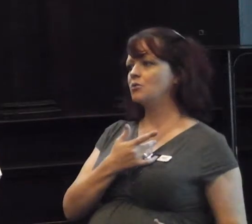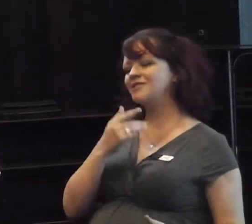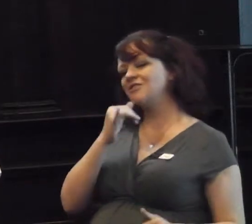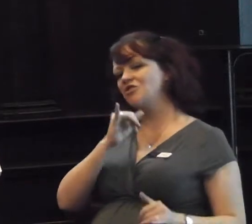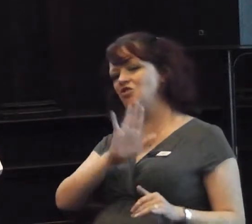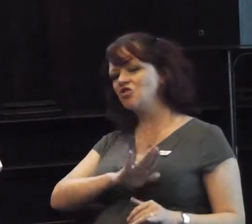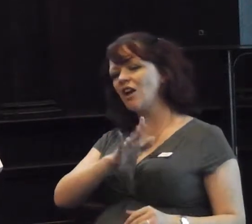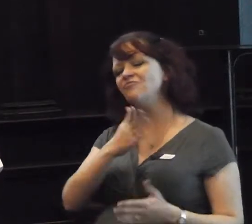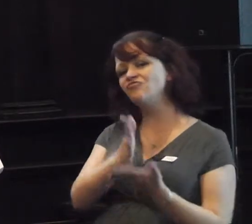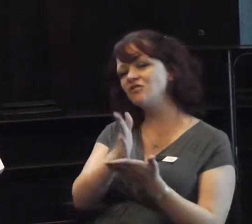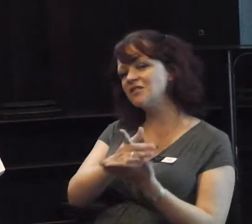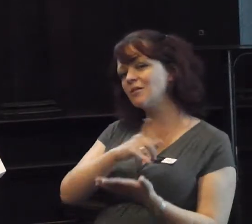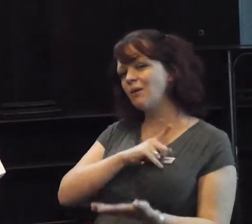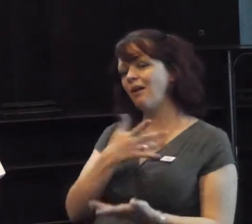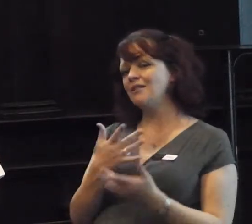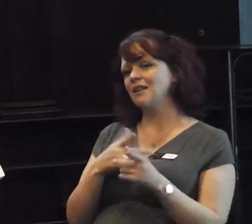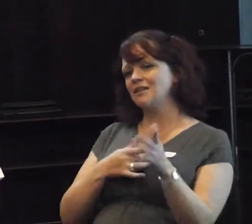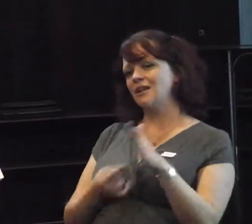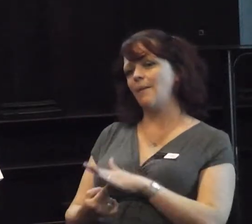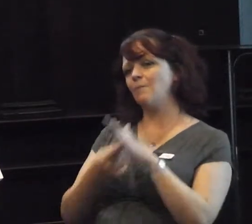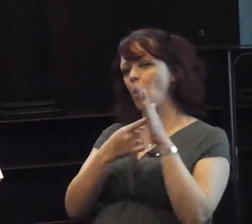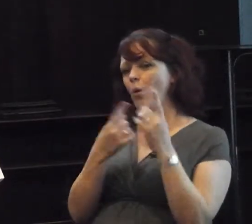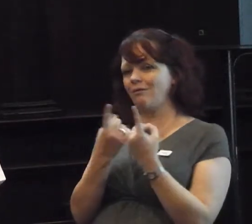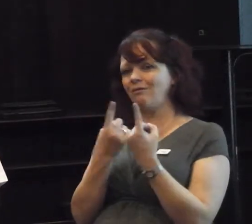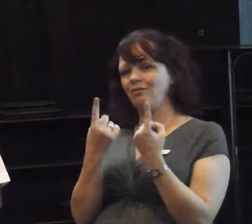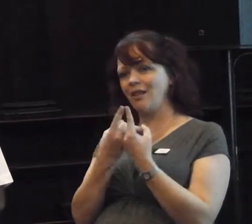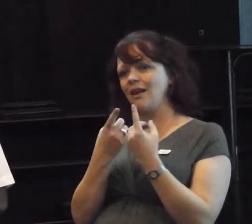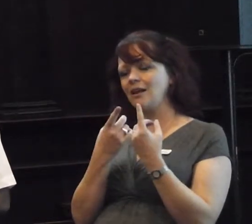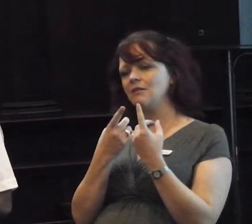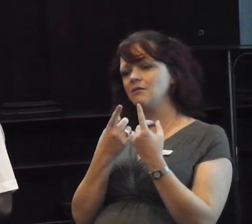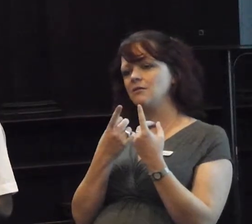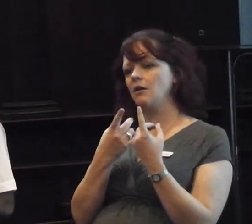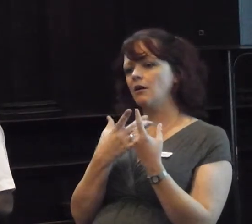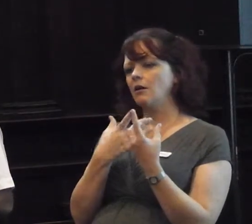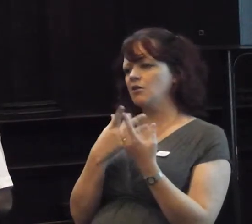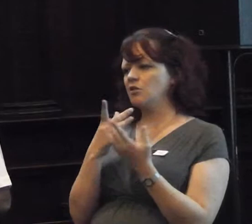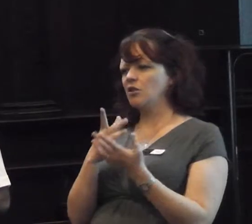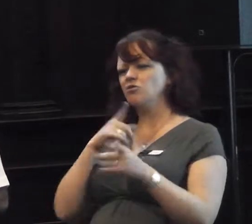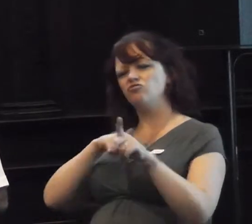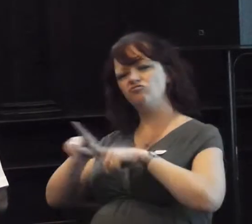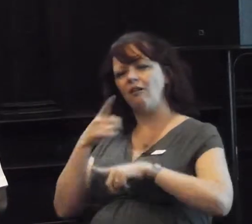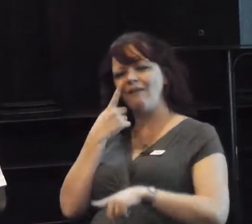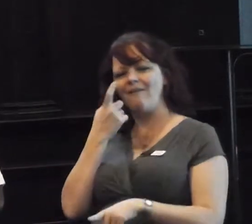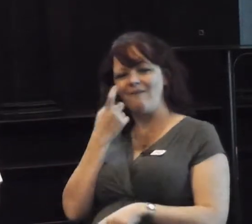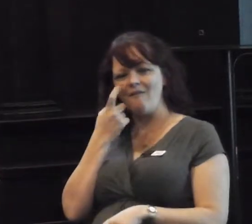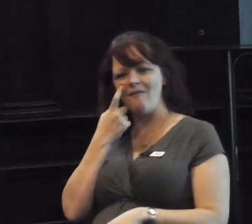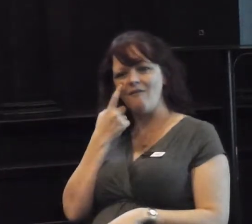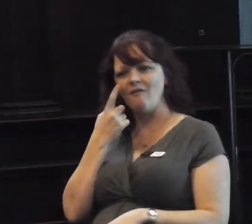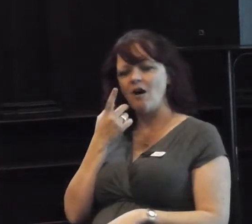And, in fact, one of the specific criteria for stop and search, is around offensive weapons, i.e. knives.